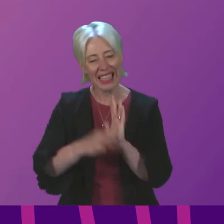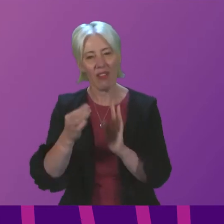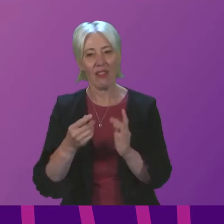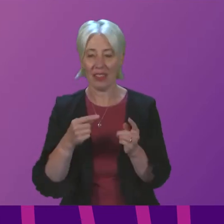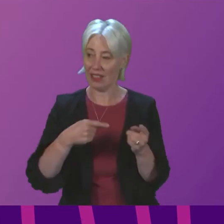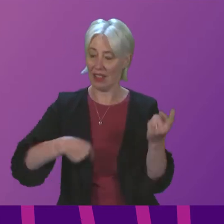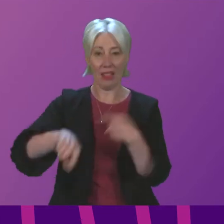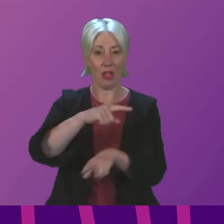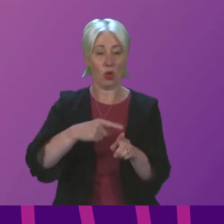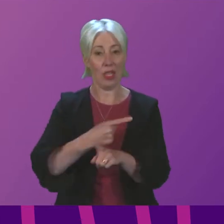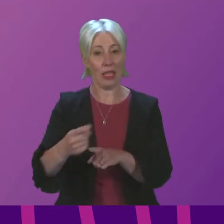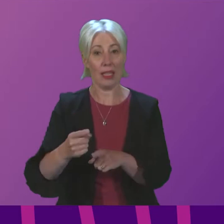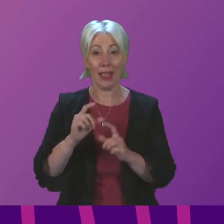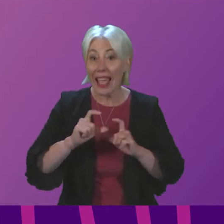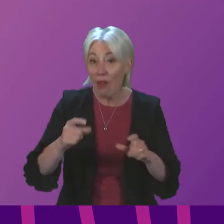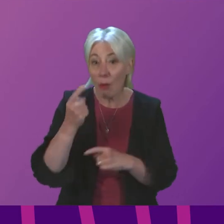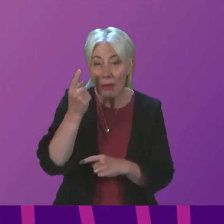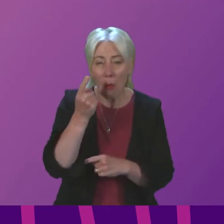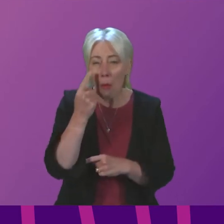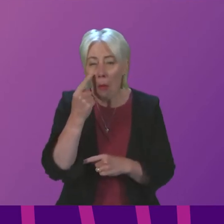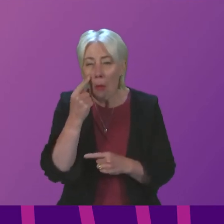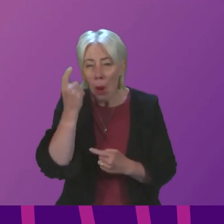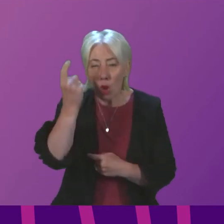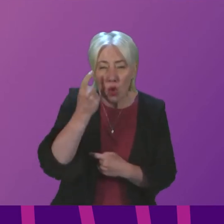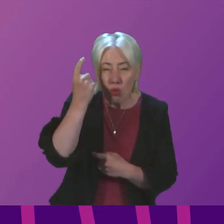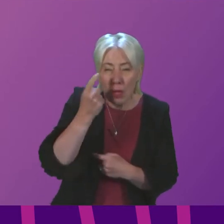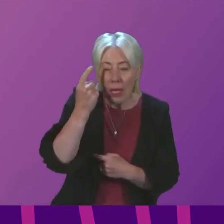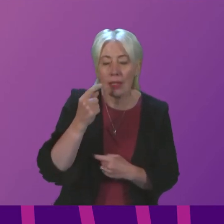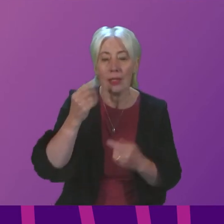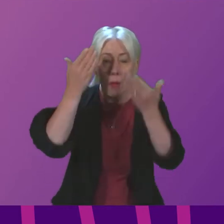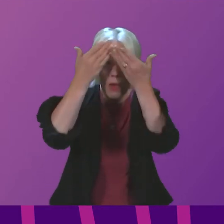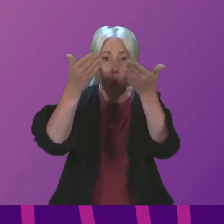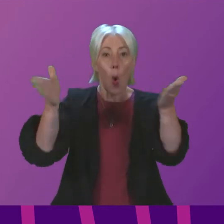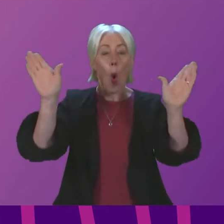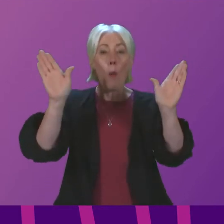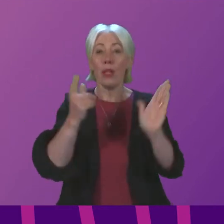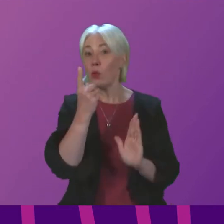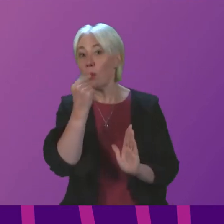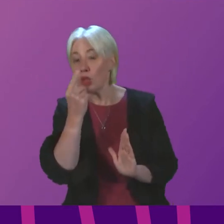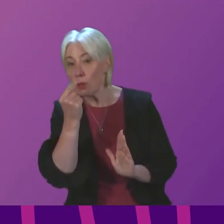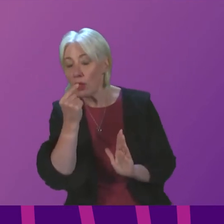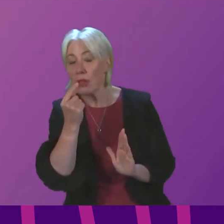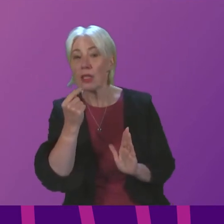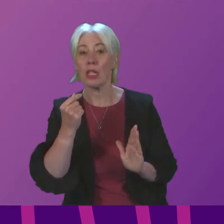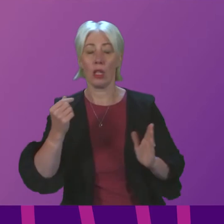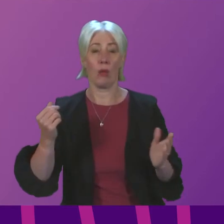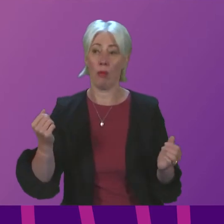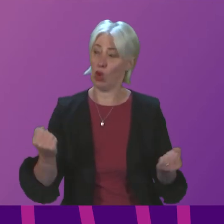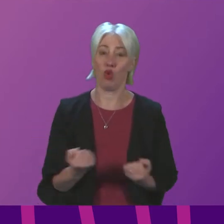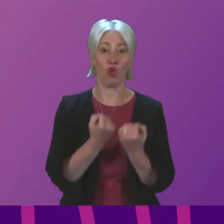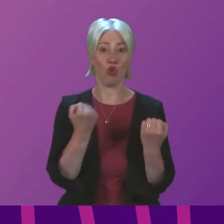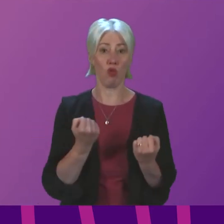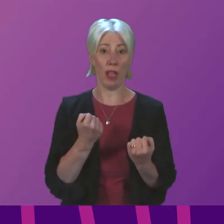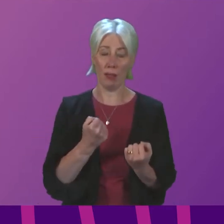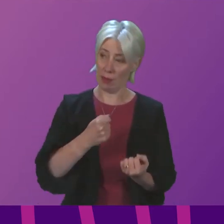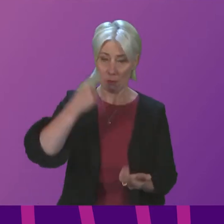That you stay curious, be open to possibilities and be strengthened and upheld as you make choices